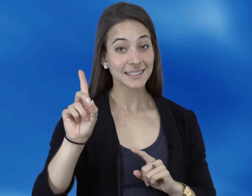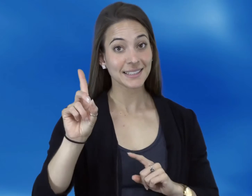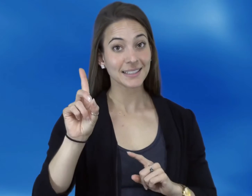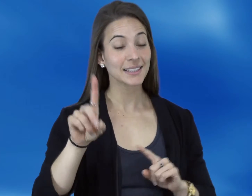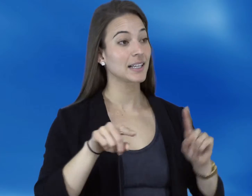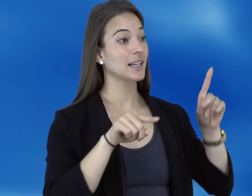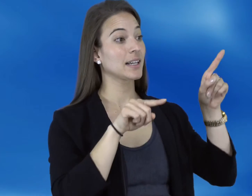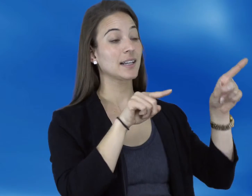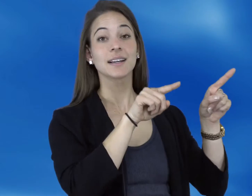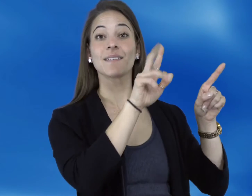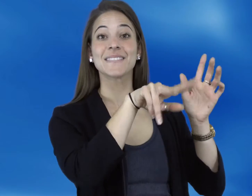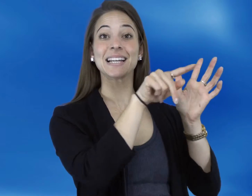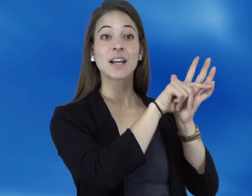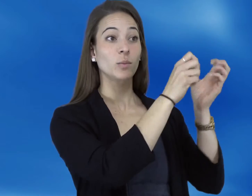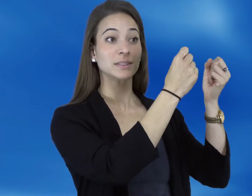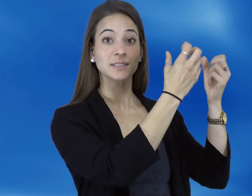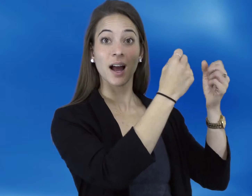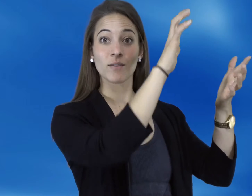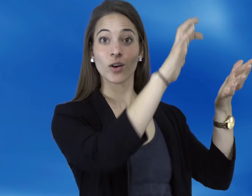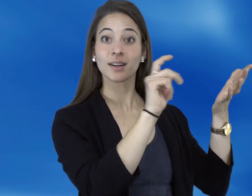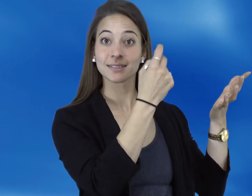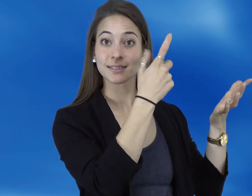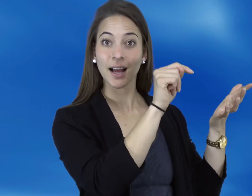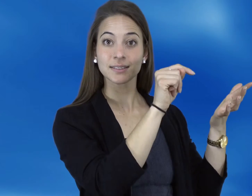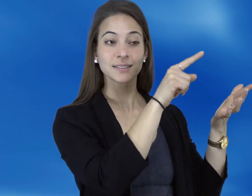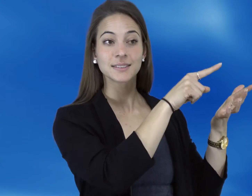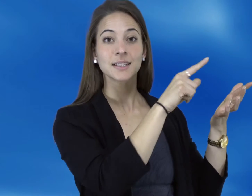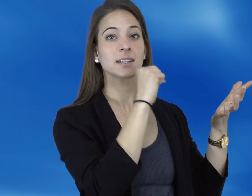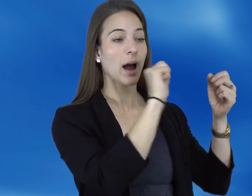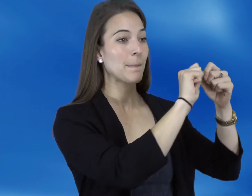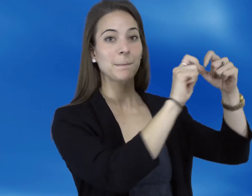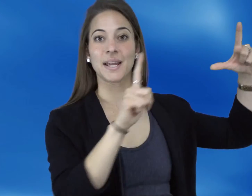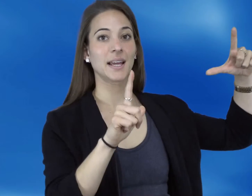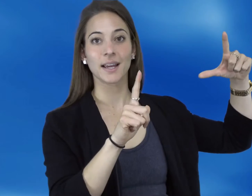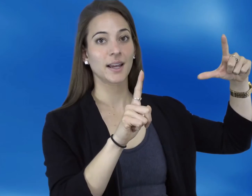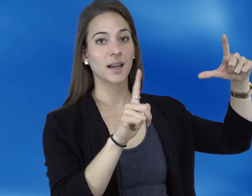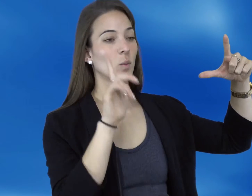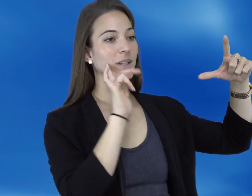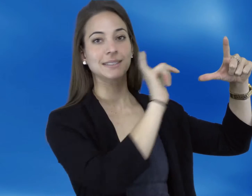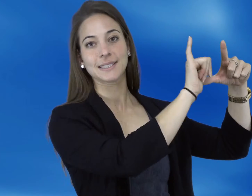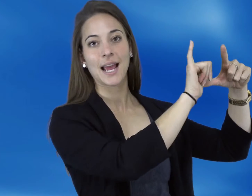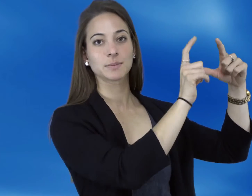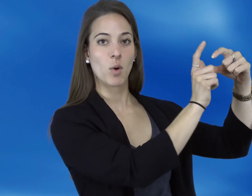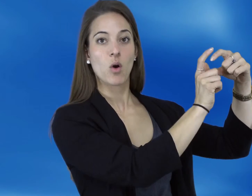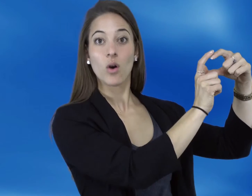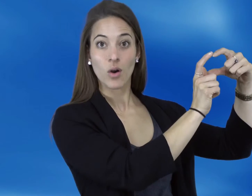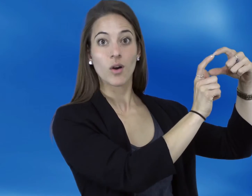So what's different about sample B and sample D is that the video for the text